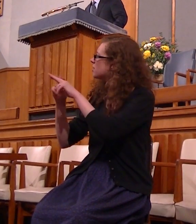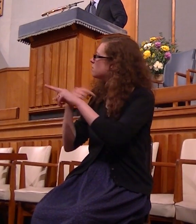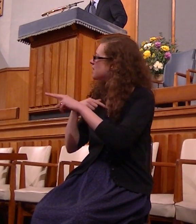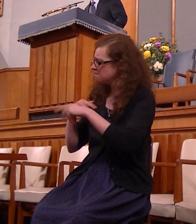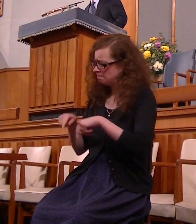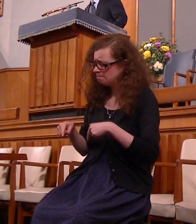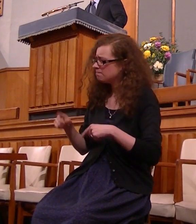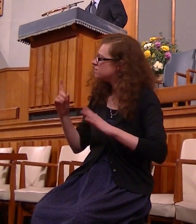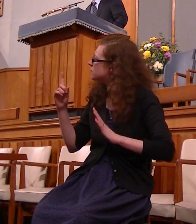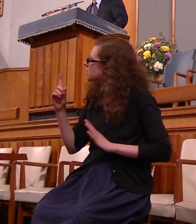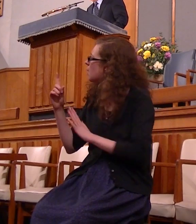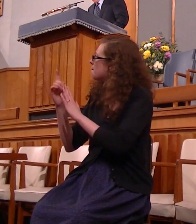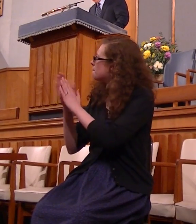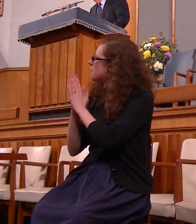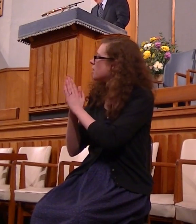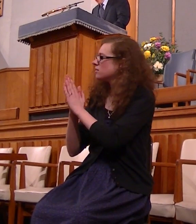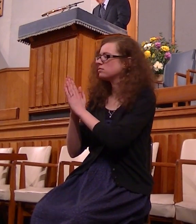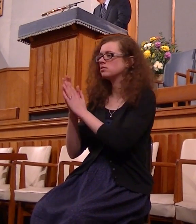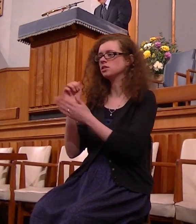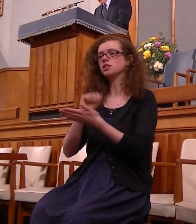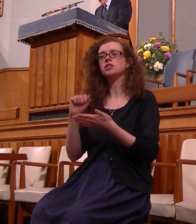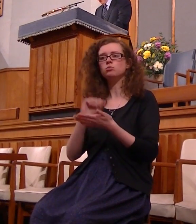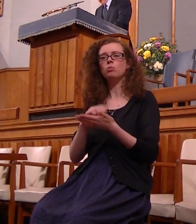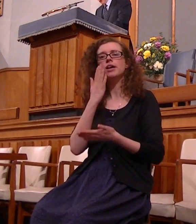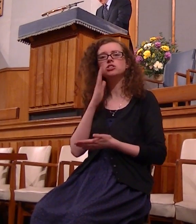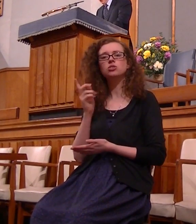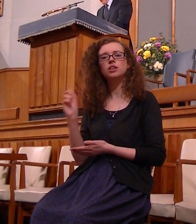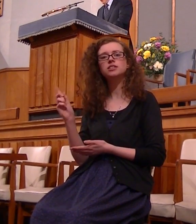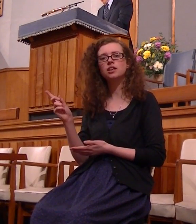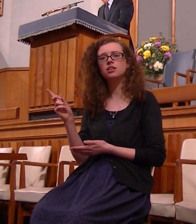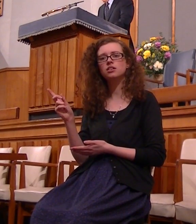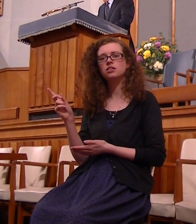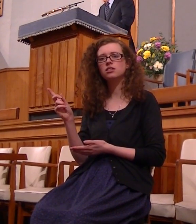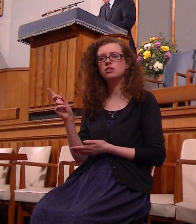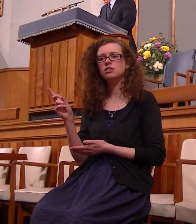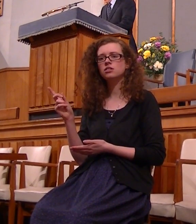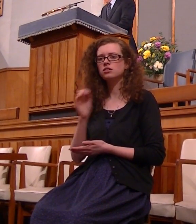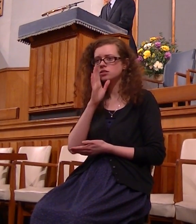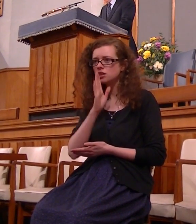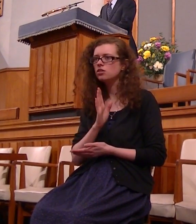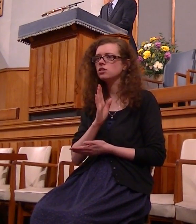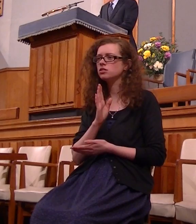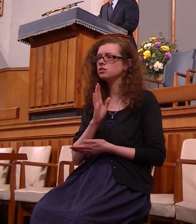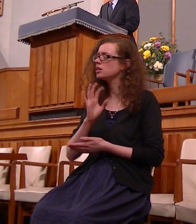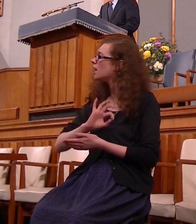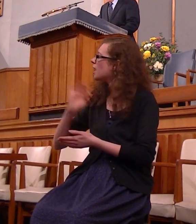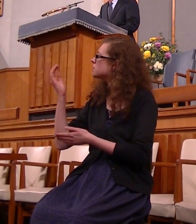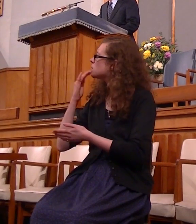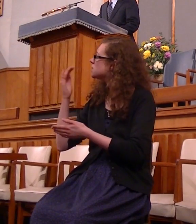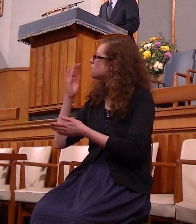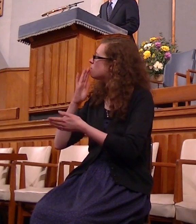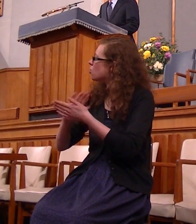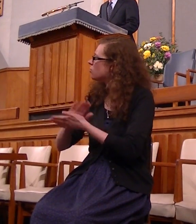that's how you repent that's how you approach the Lord and you ask for full forgiveness